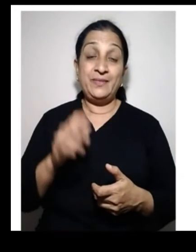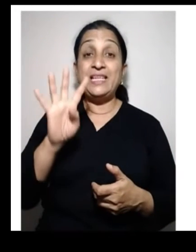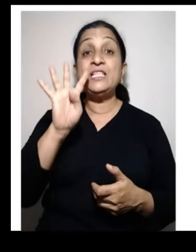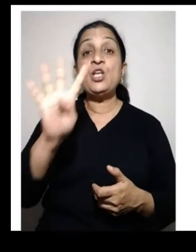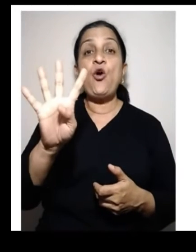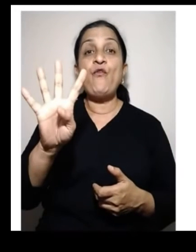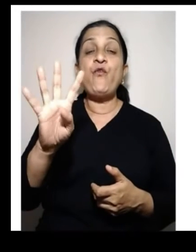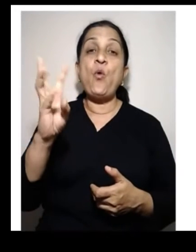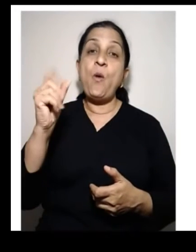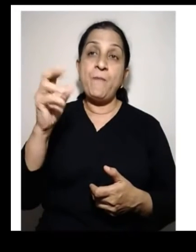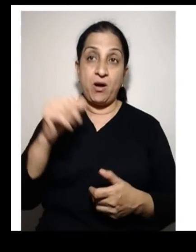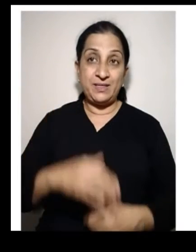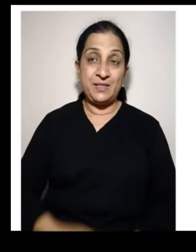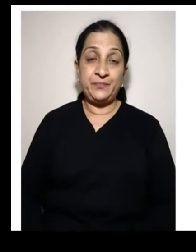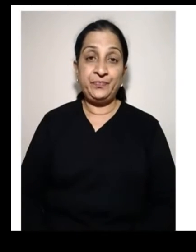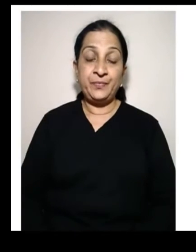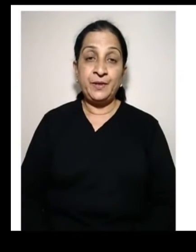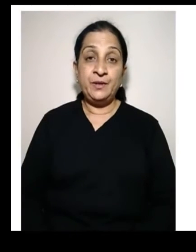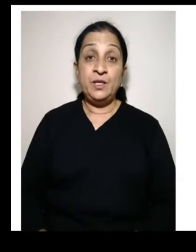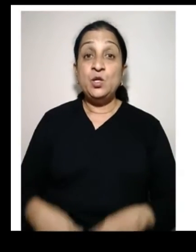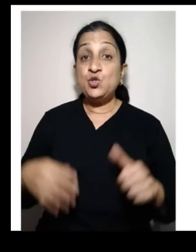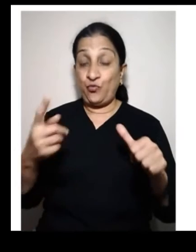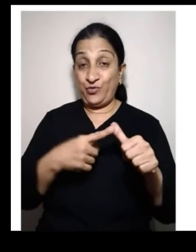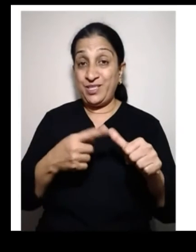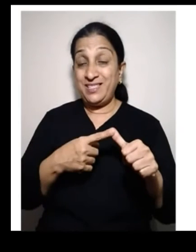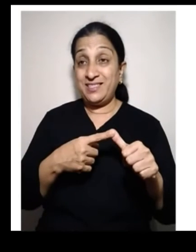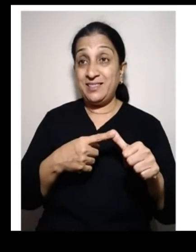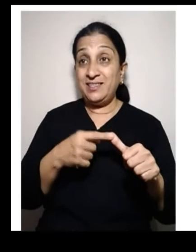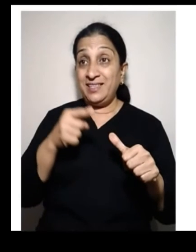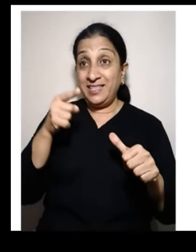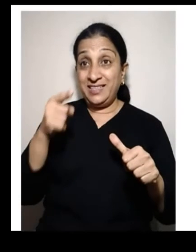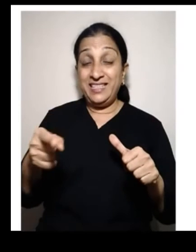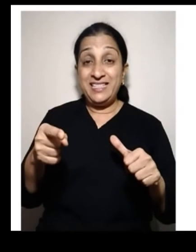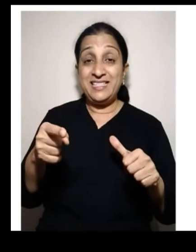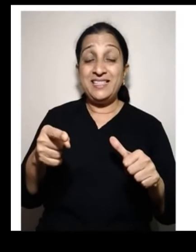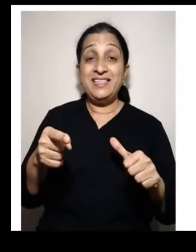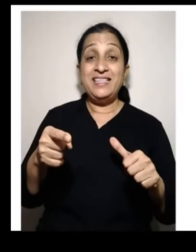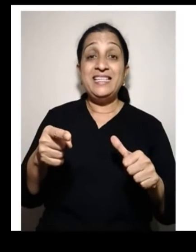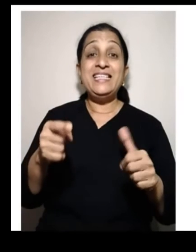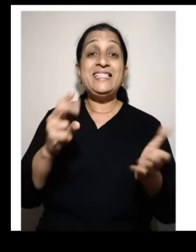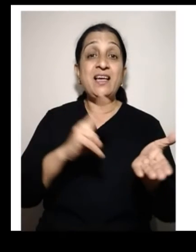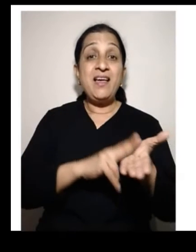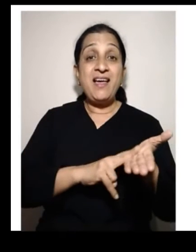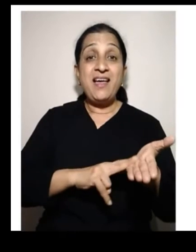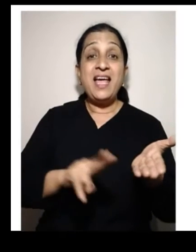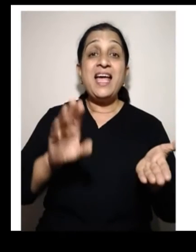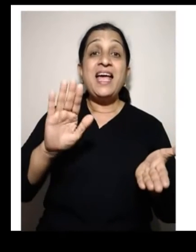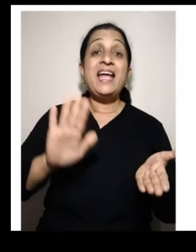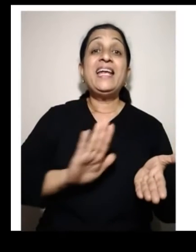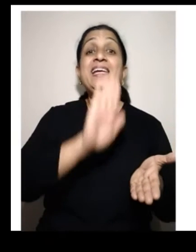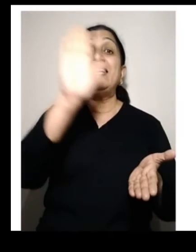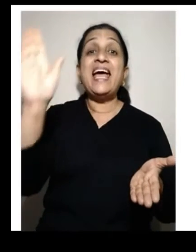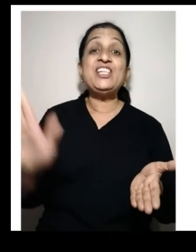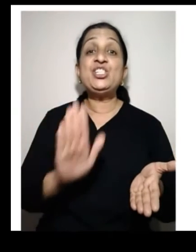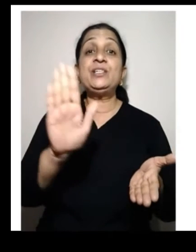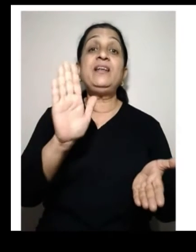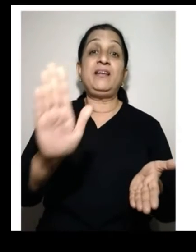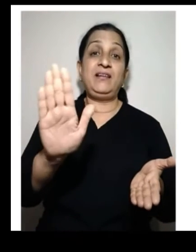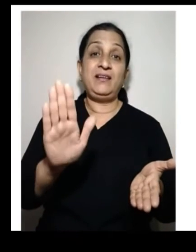What is it? Question 3. First, in the economy,